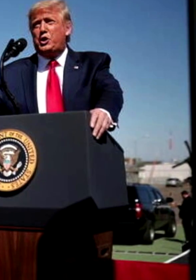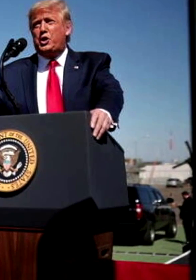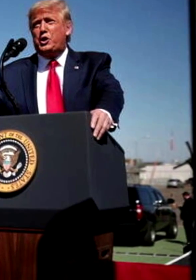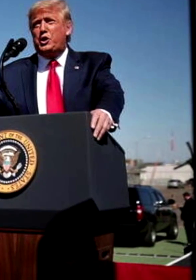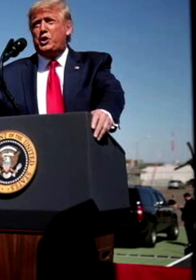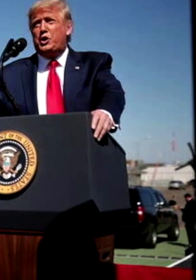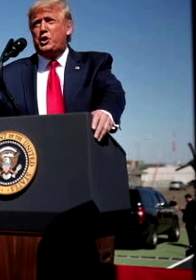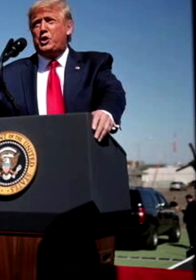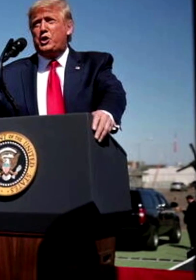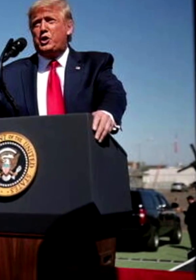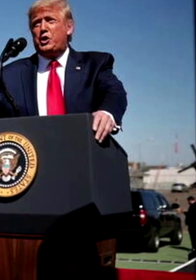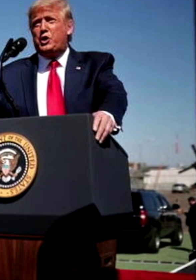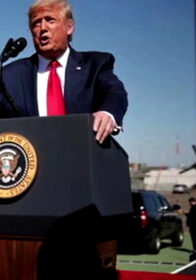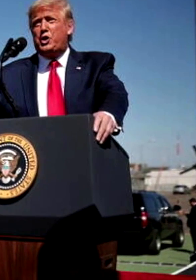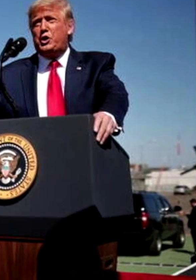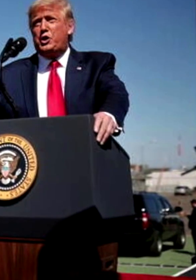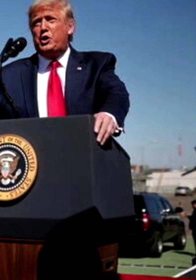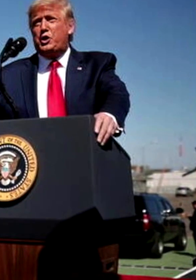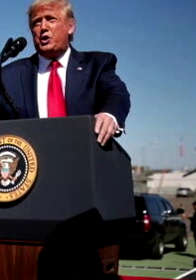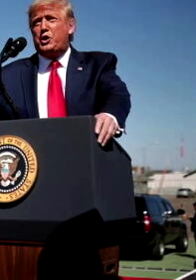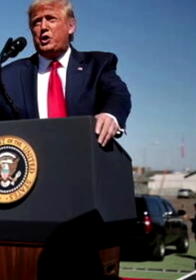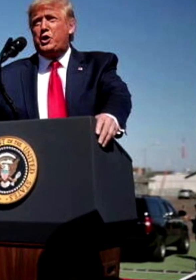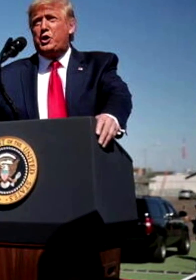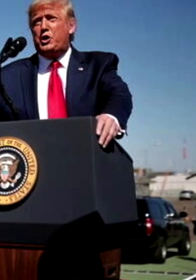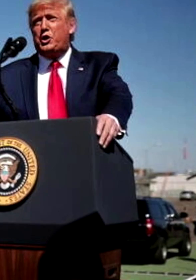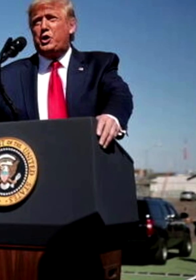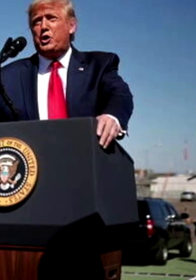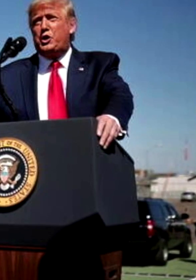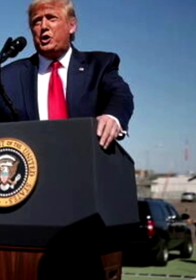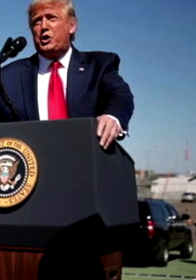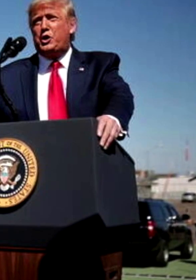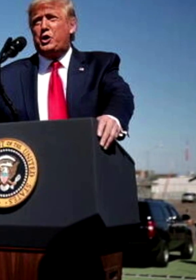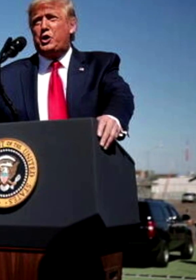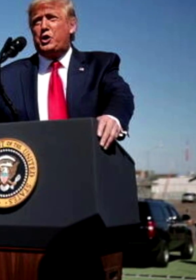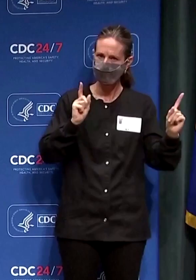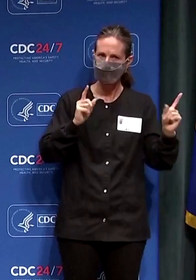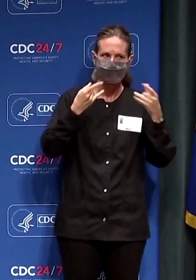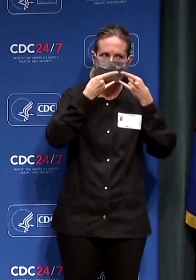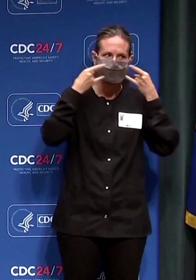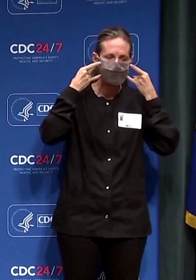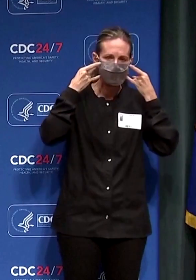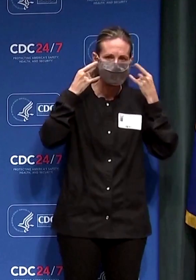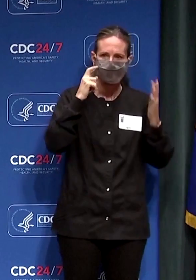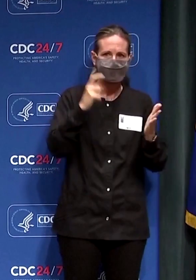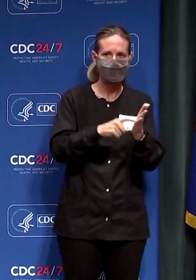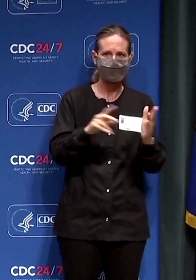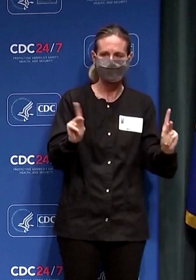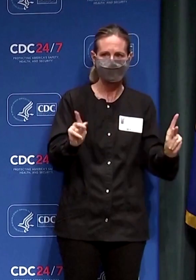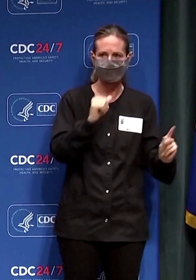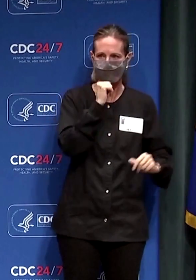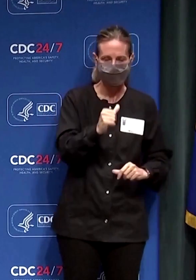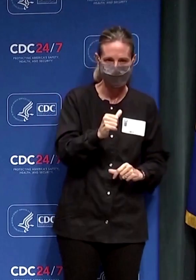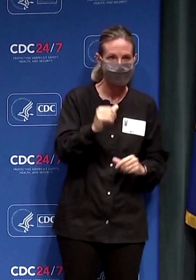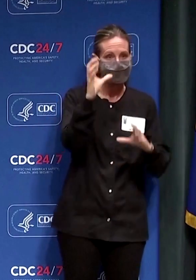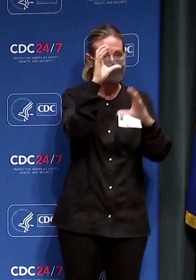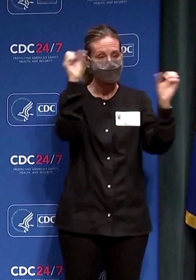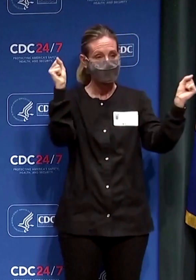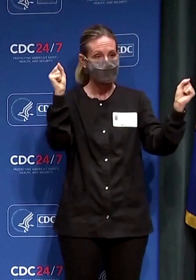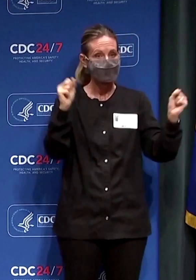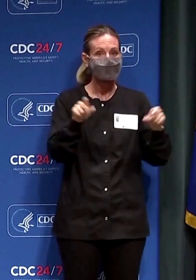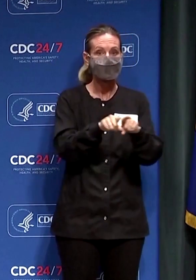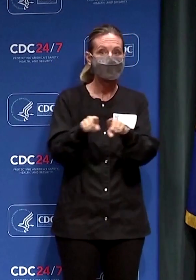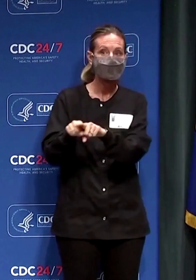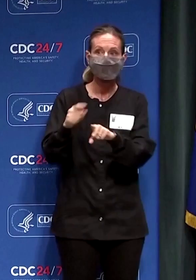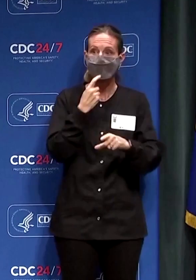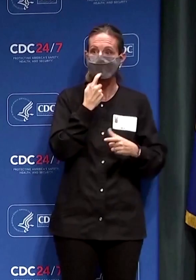donald trump has said the u.s is quote rounding the corner in the coronavirus pandemic at wednesday's news conference azar was asked about